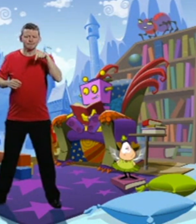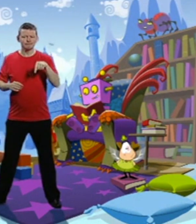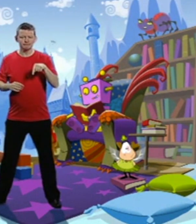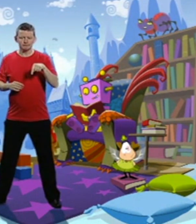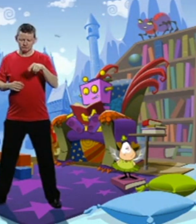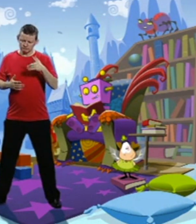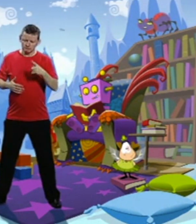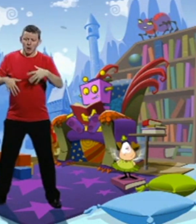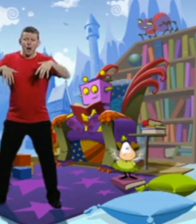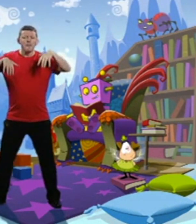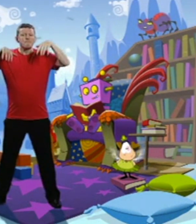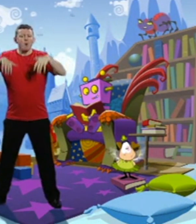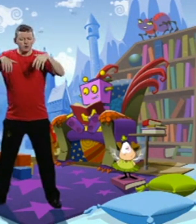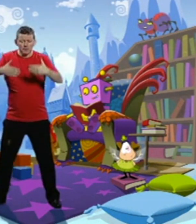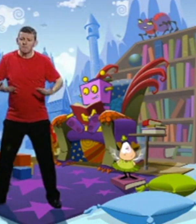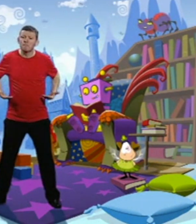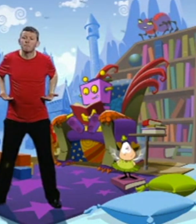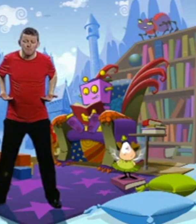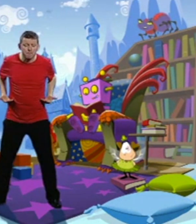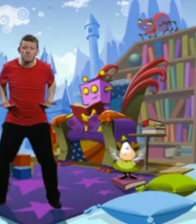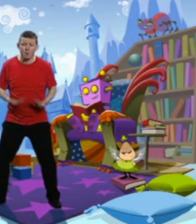first one's called When a Monster is Born.